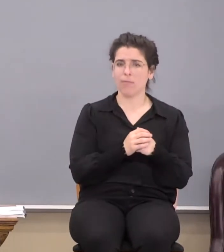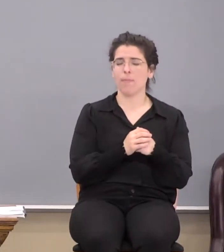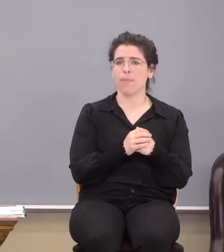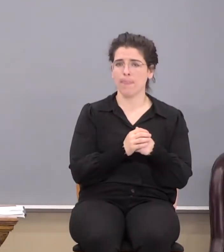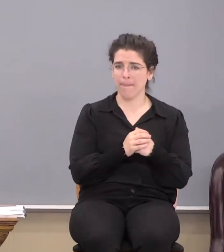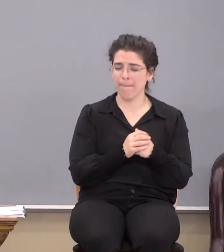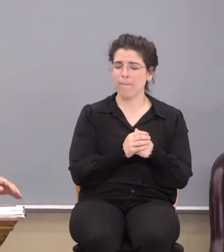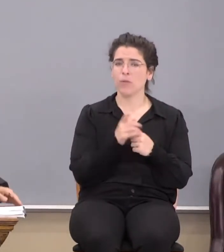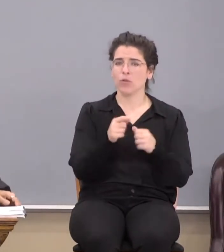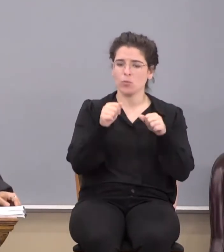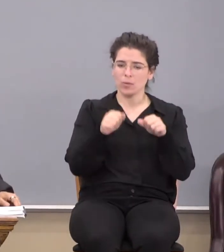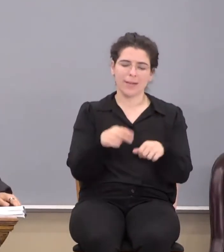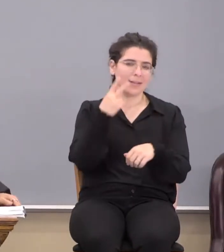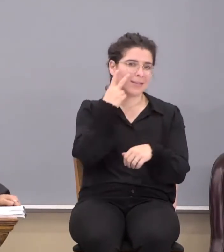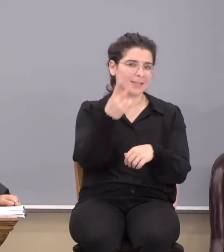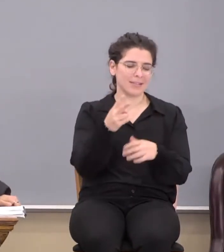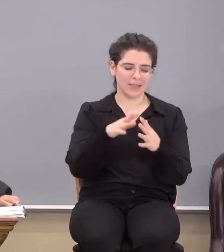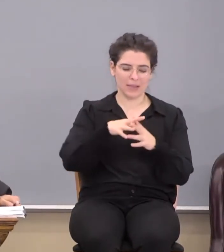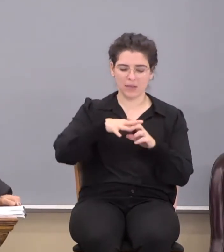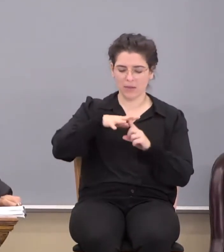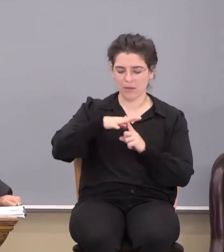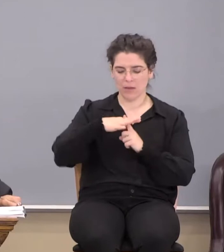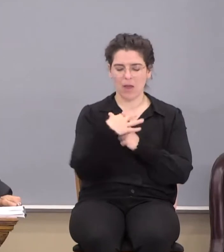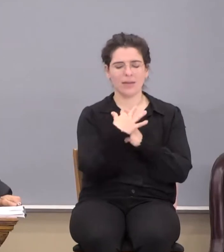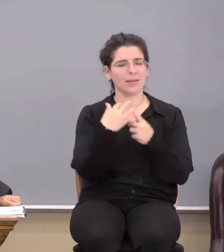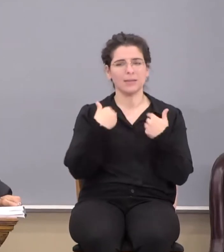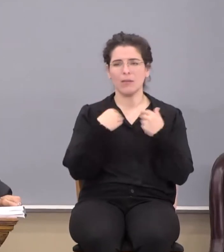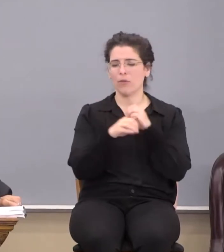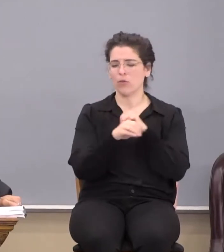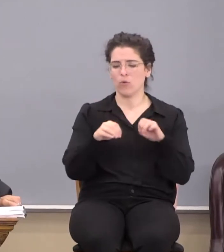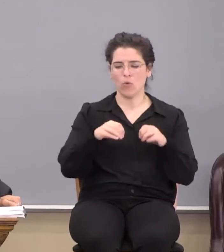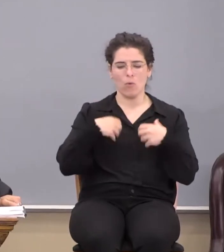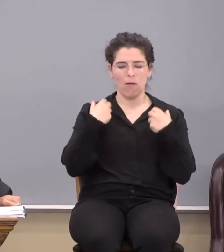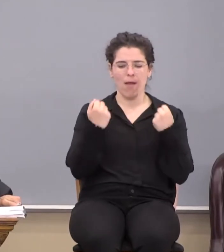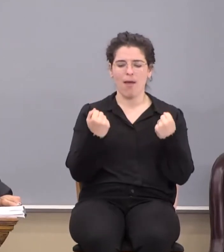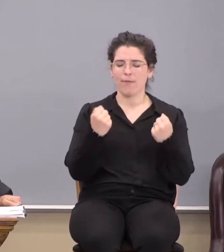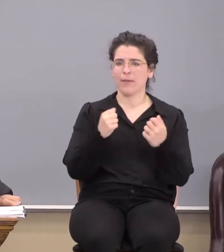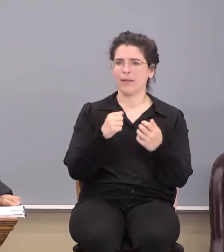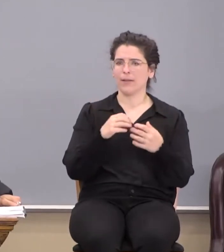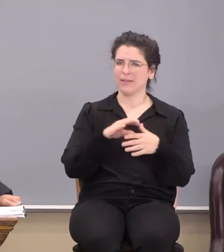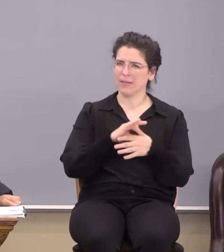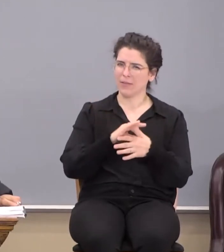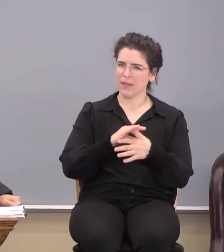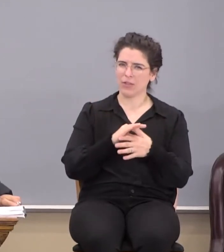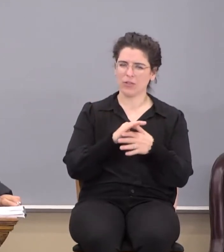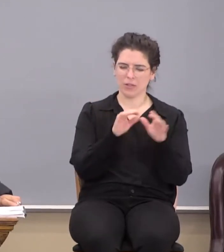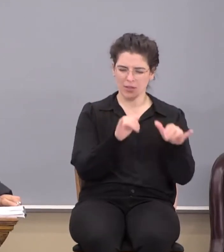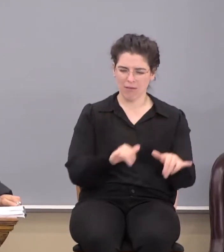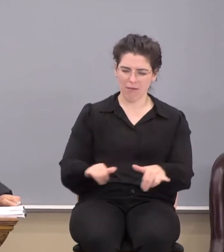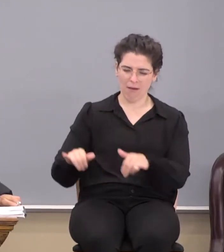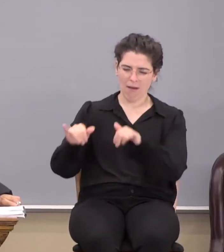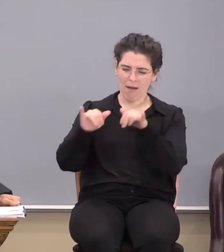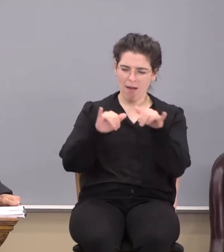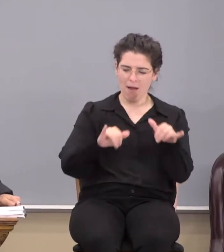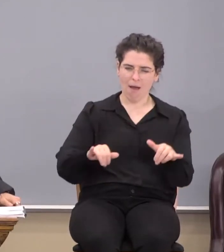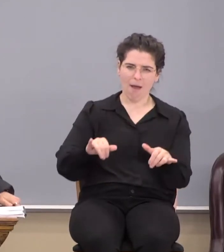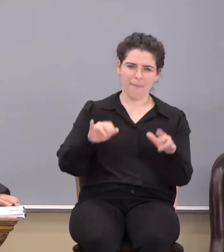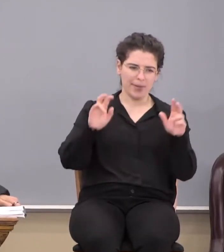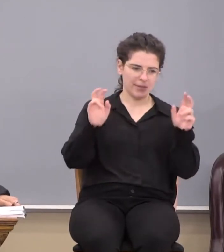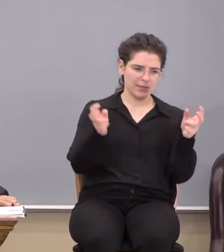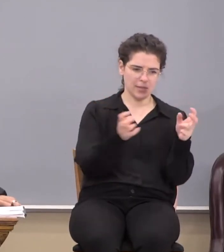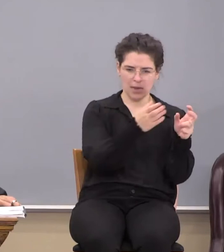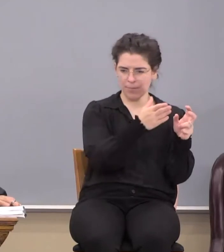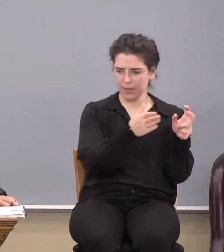And so you can see that in the context when he says, have no confidence in the flesh. The common thread with every